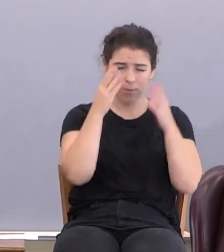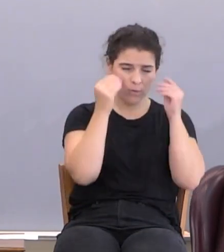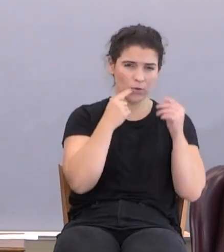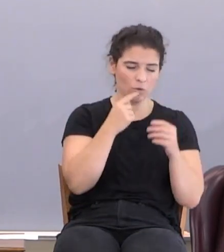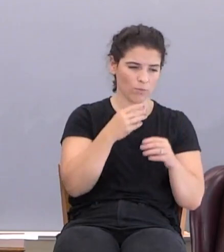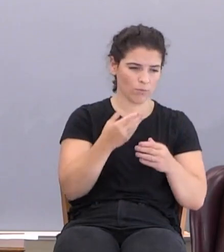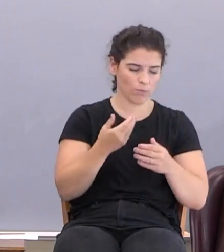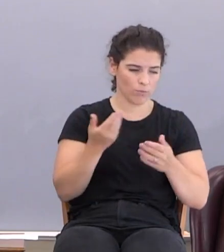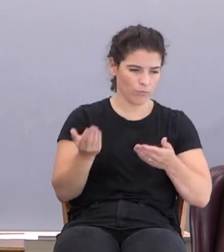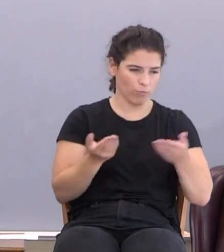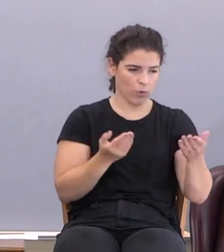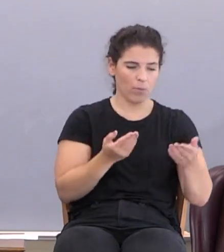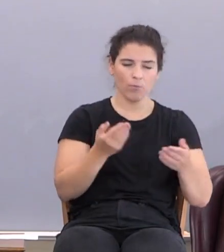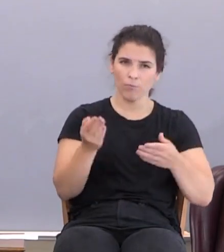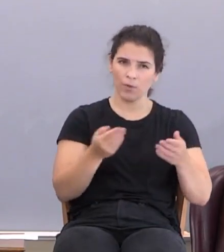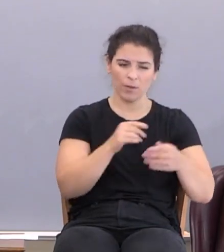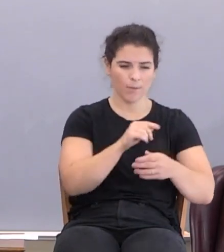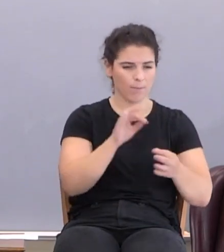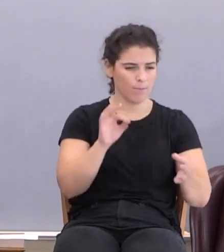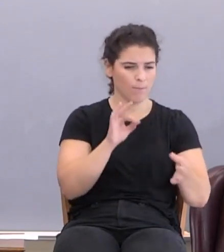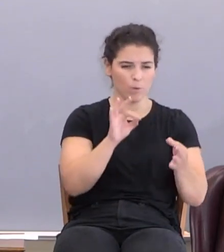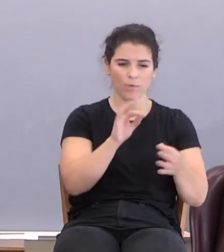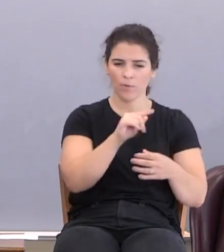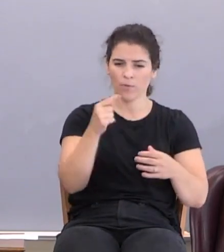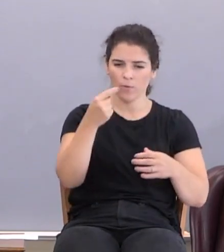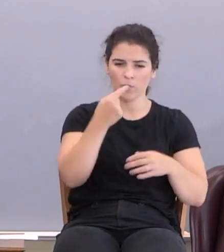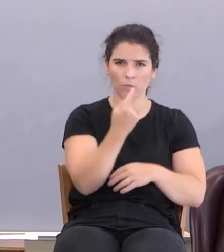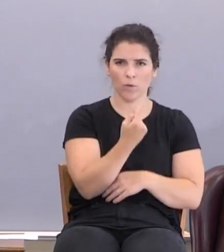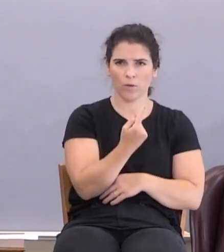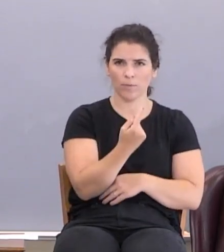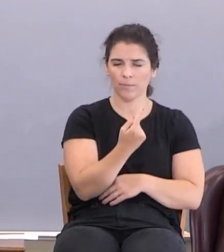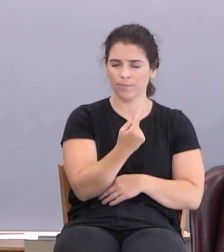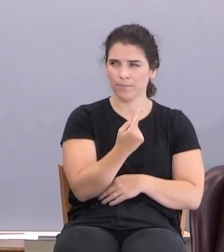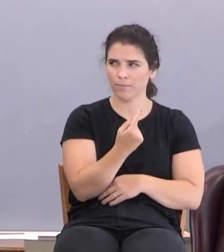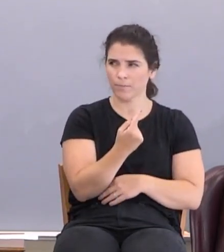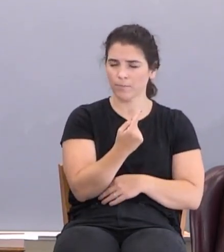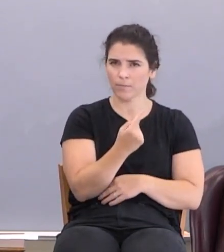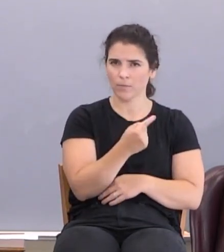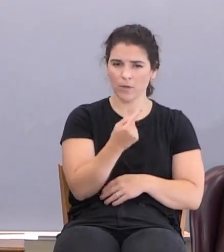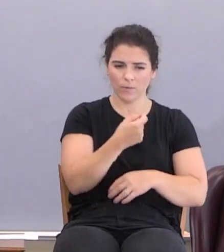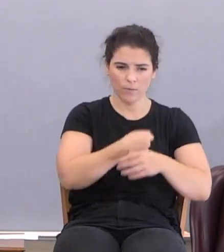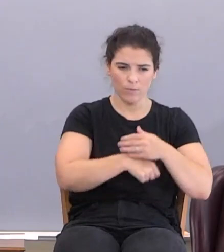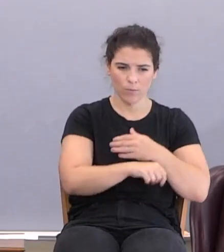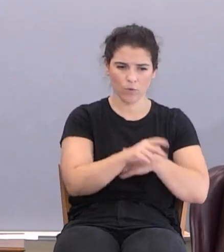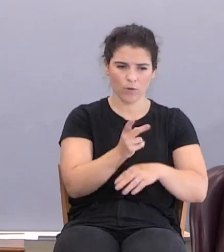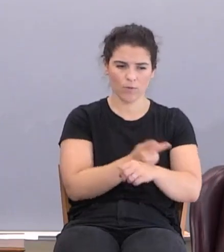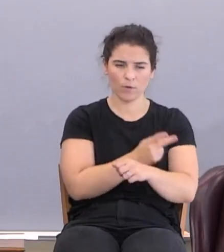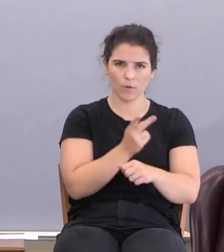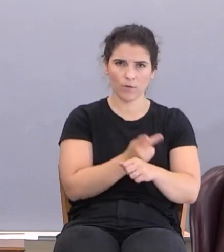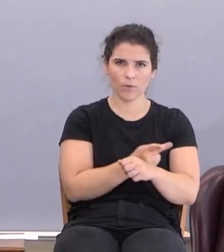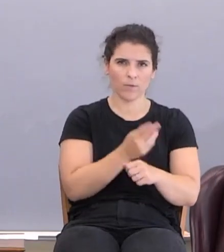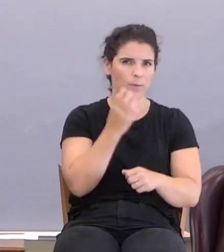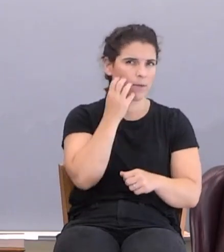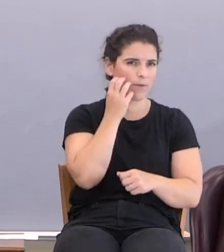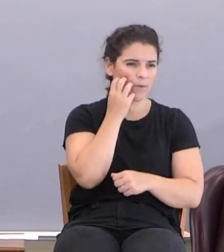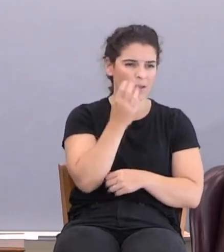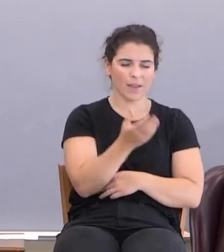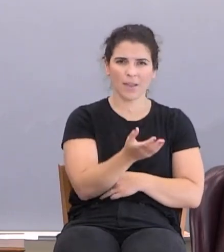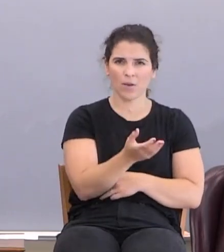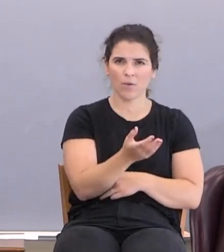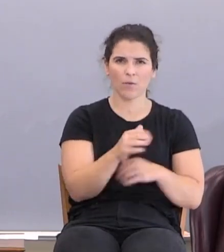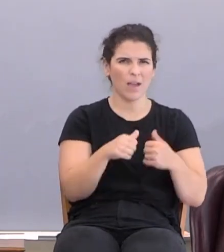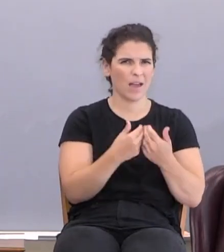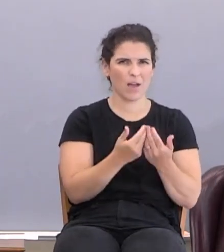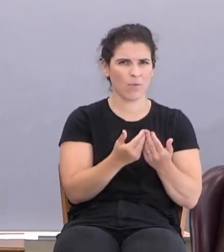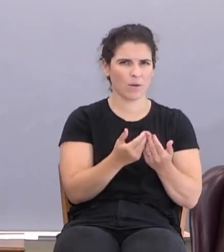perfect, the first one. Then he says, and the firstling of his flock and of the fat thereof. Well,